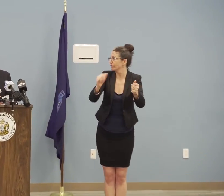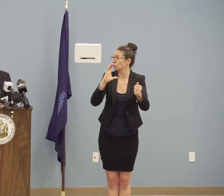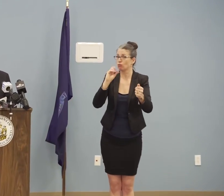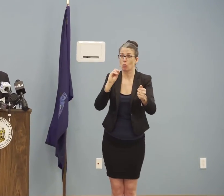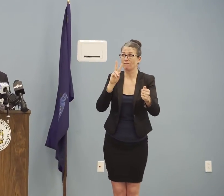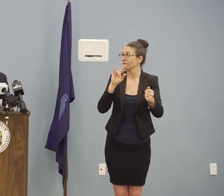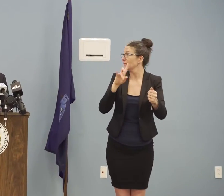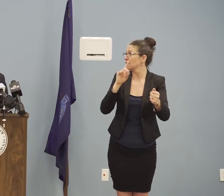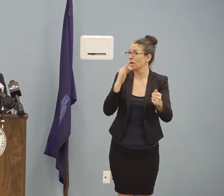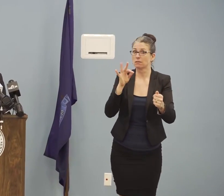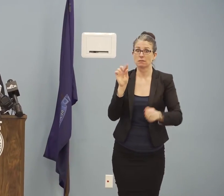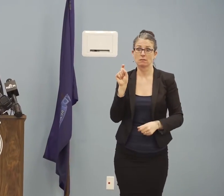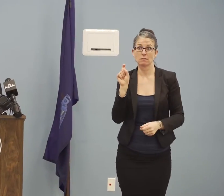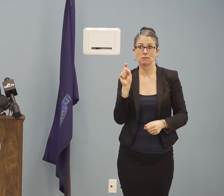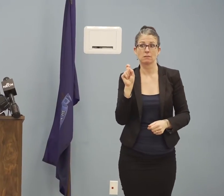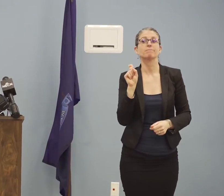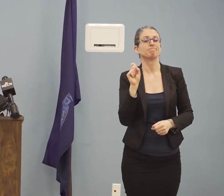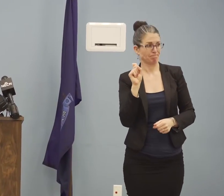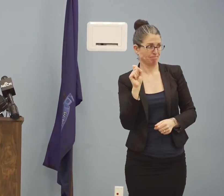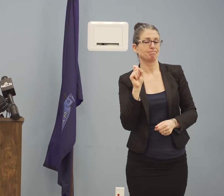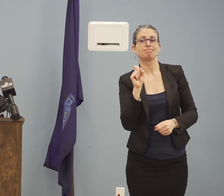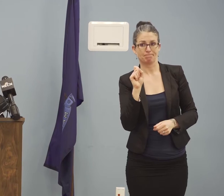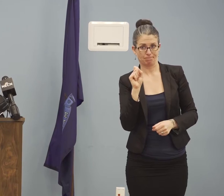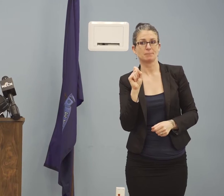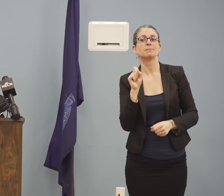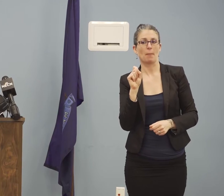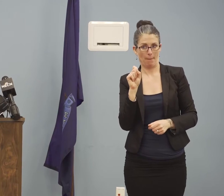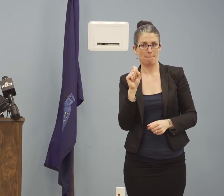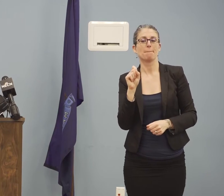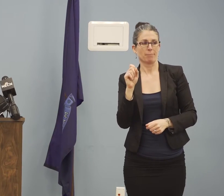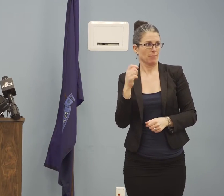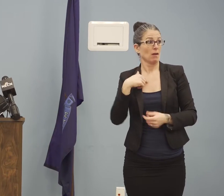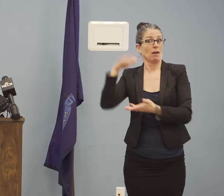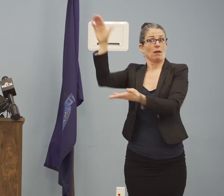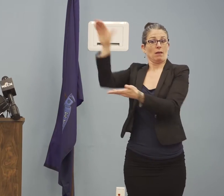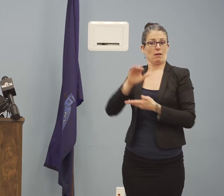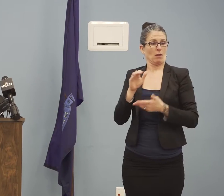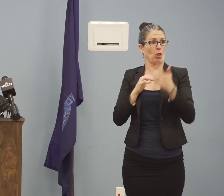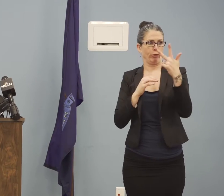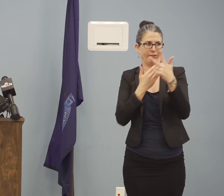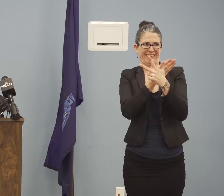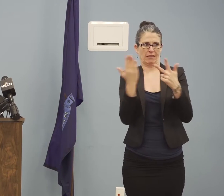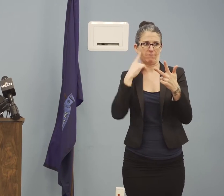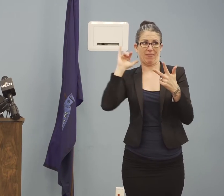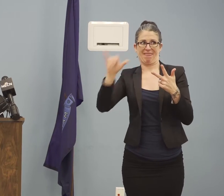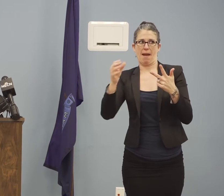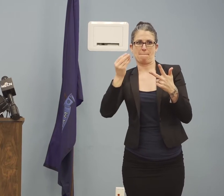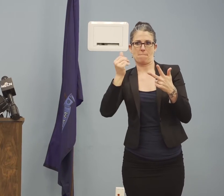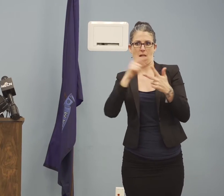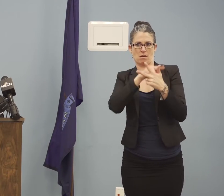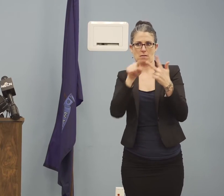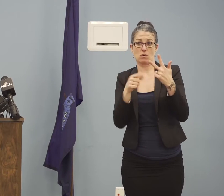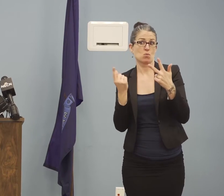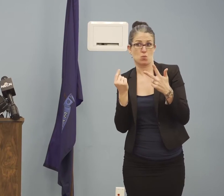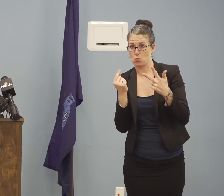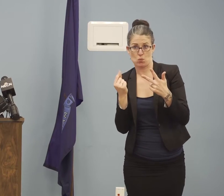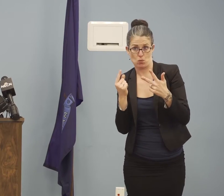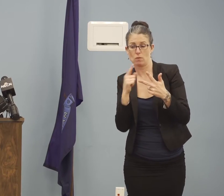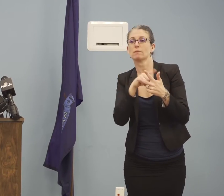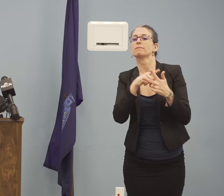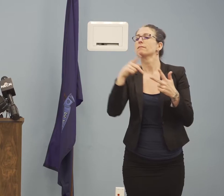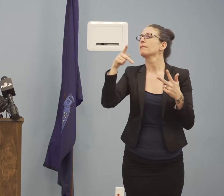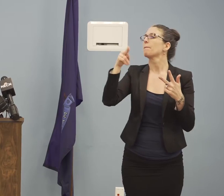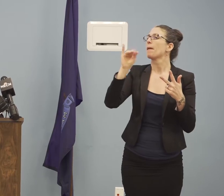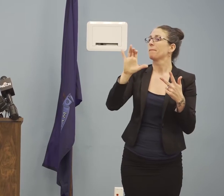in threefold. The first is to try to make sure that our public health nursing workforce